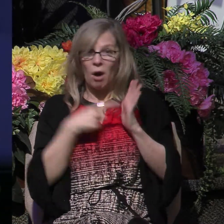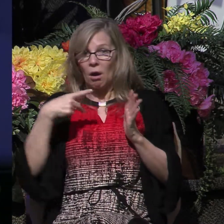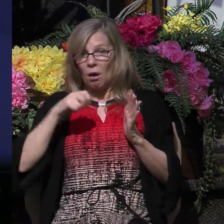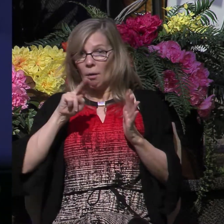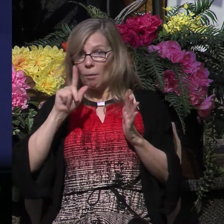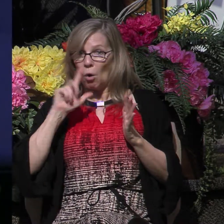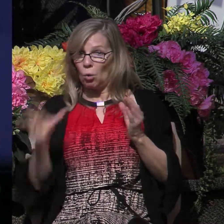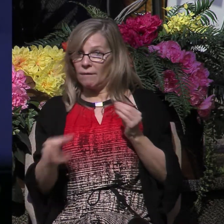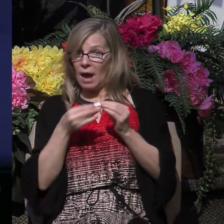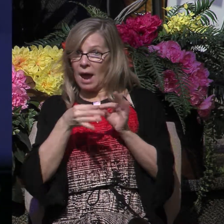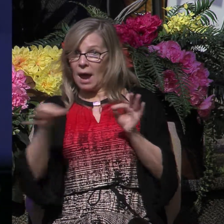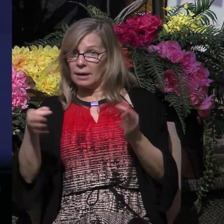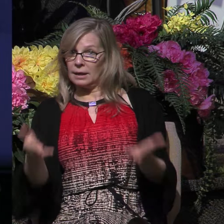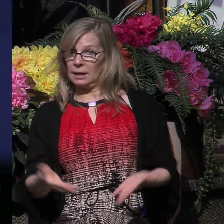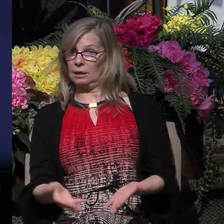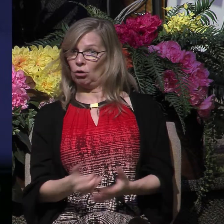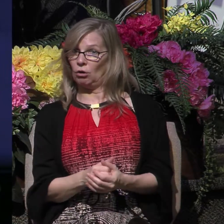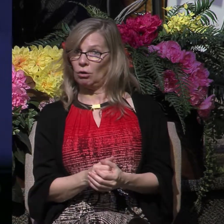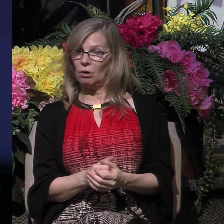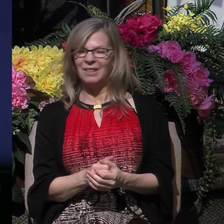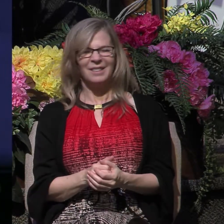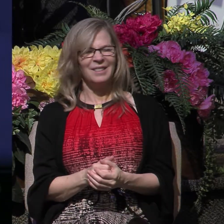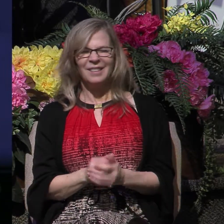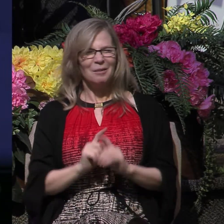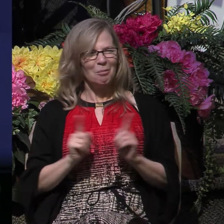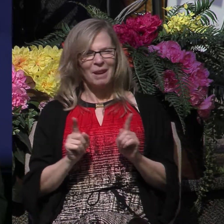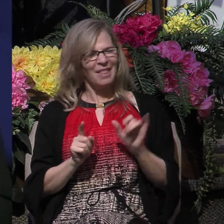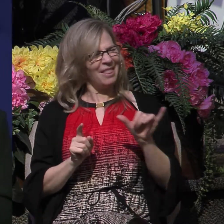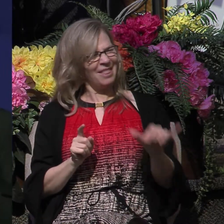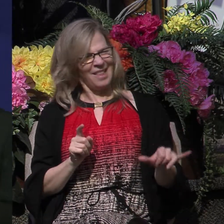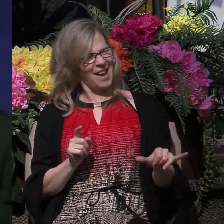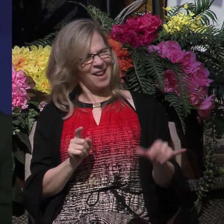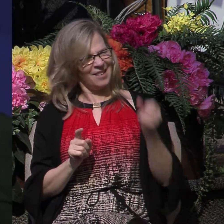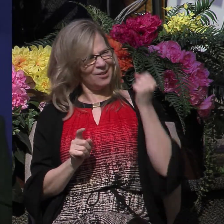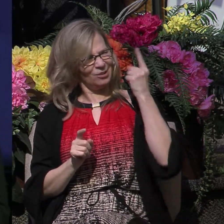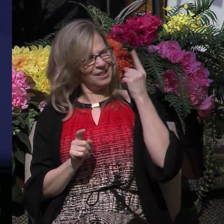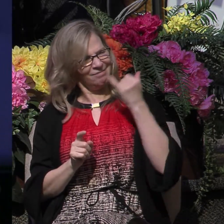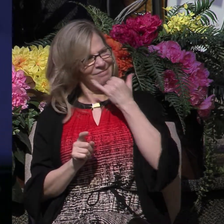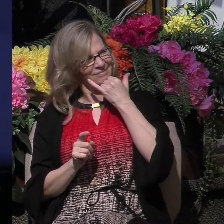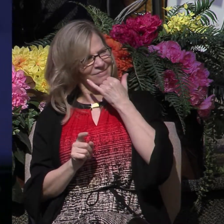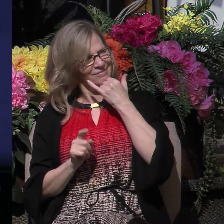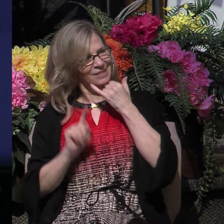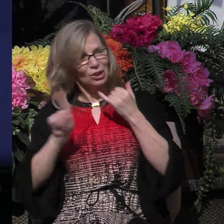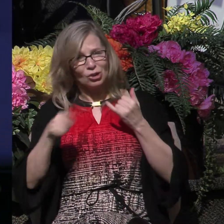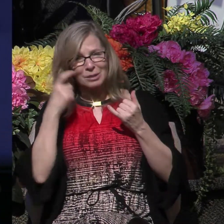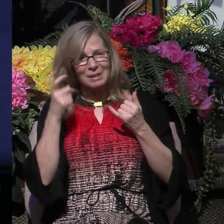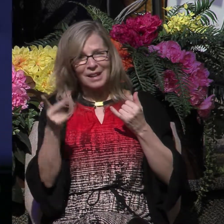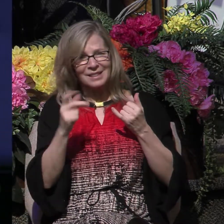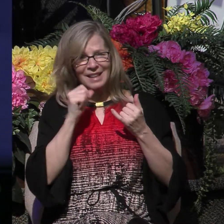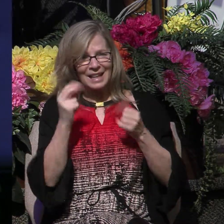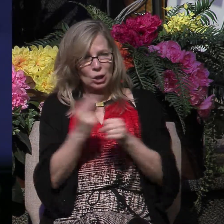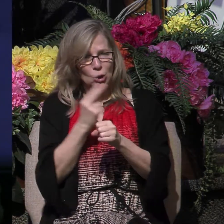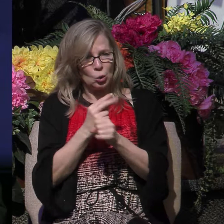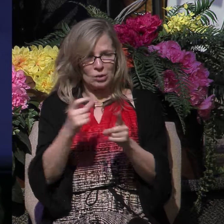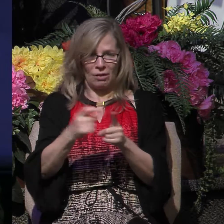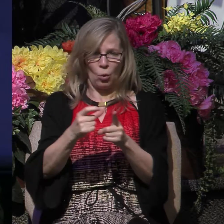Listen, to come to that conclusion, to draw that conclusion, just because the missionaries did not use the word repentance,